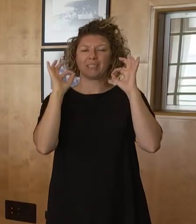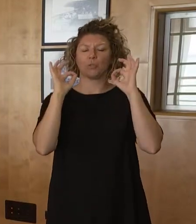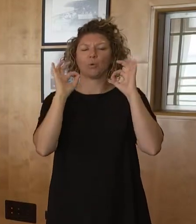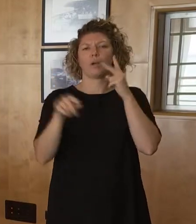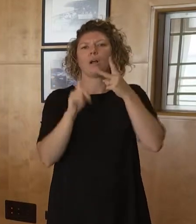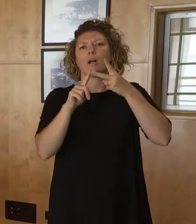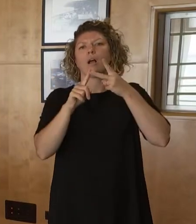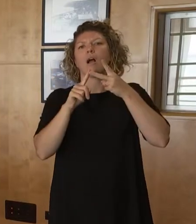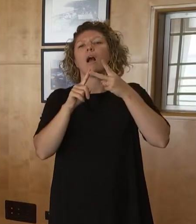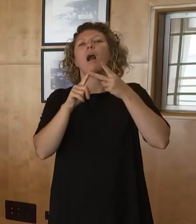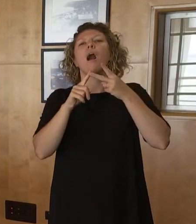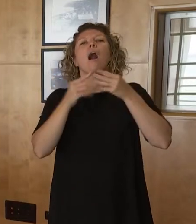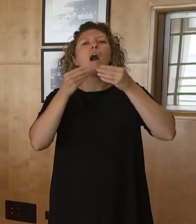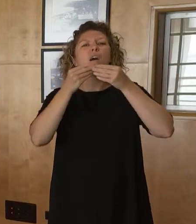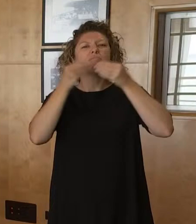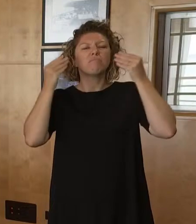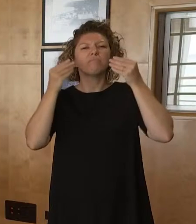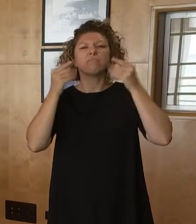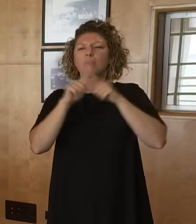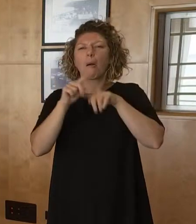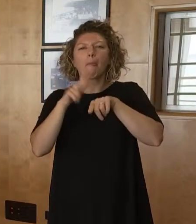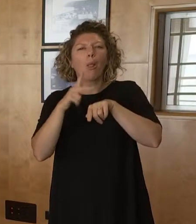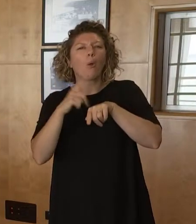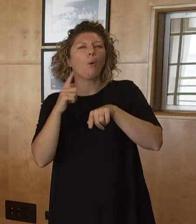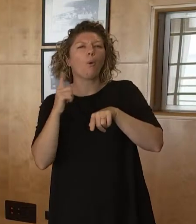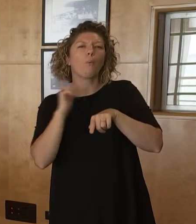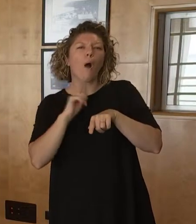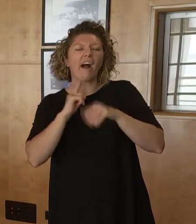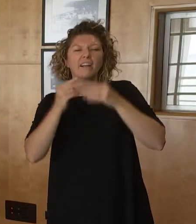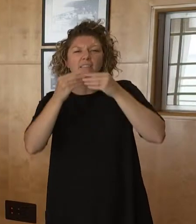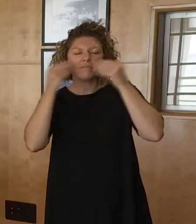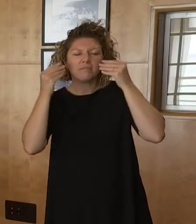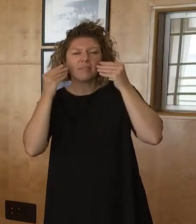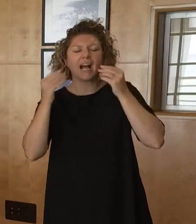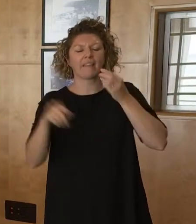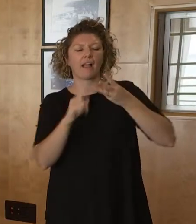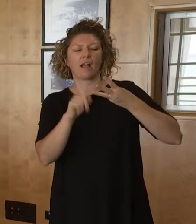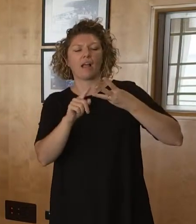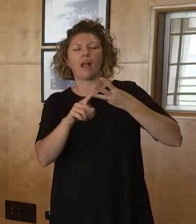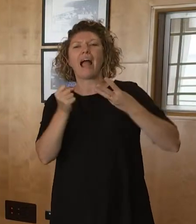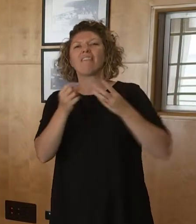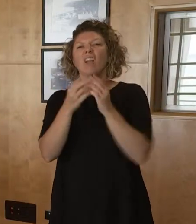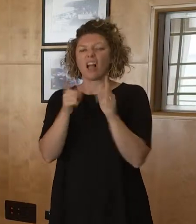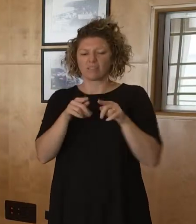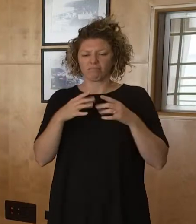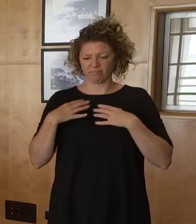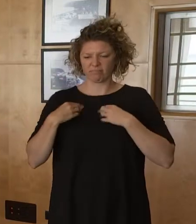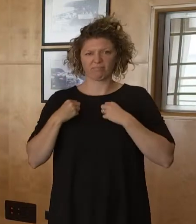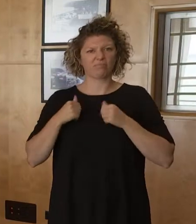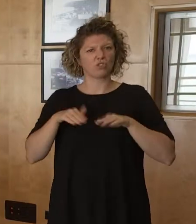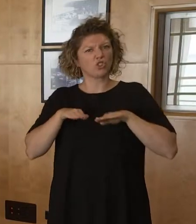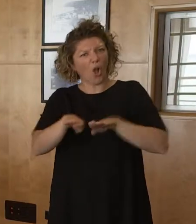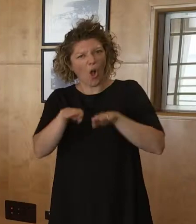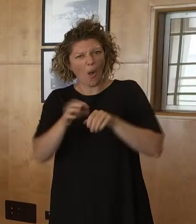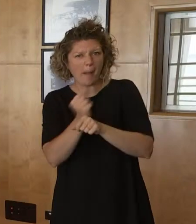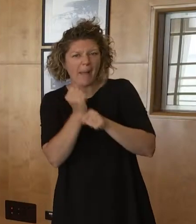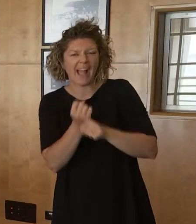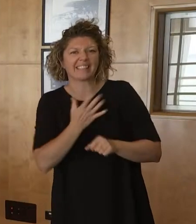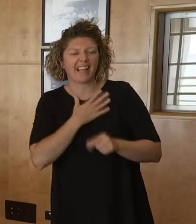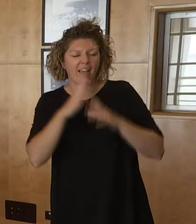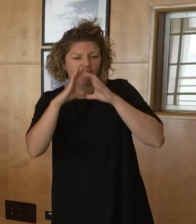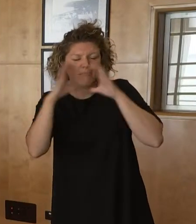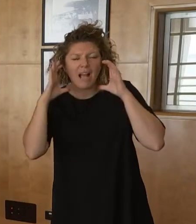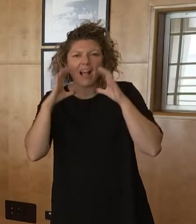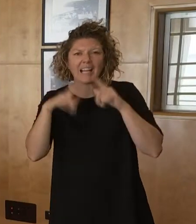cloth masks a bit further down the list. there are different kinds of cloth masks. At this stage, you know,